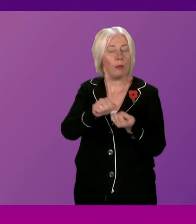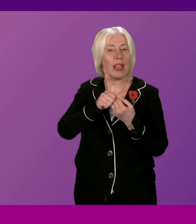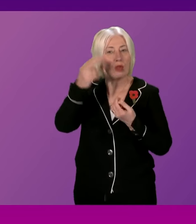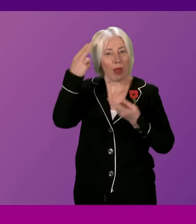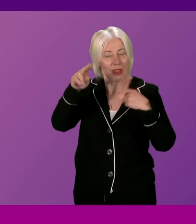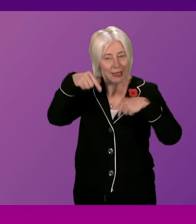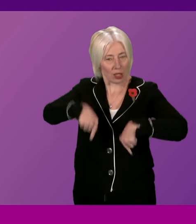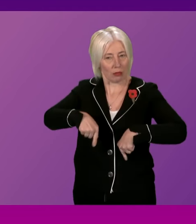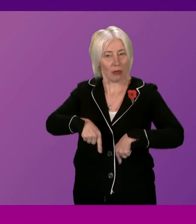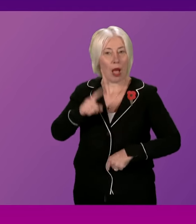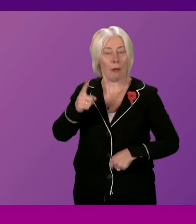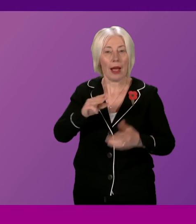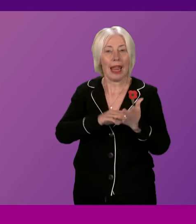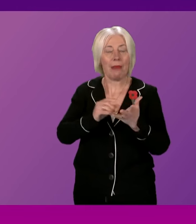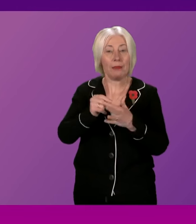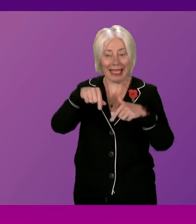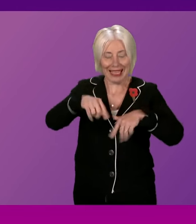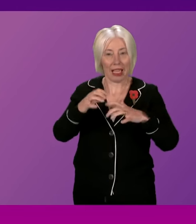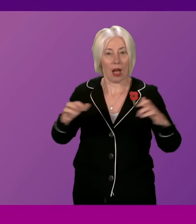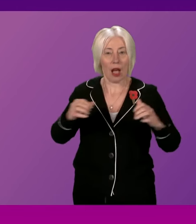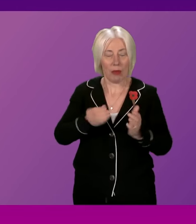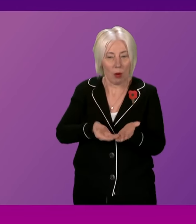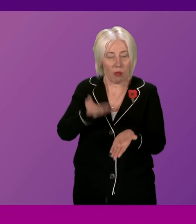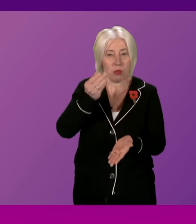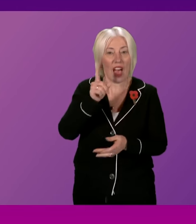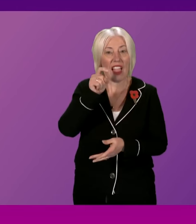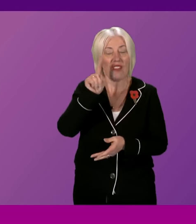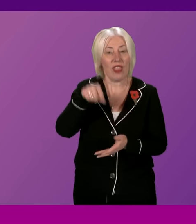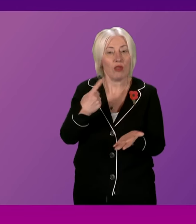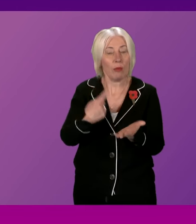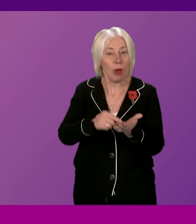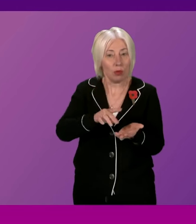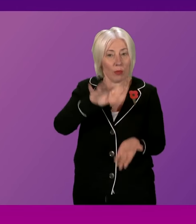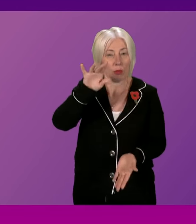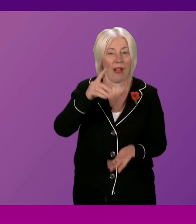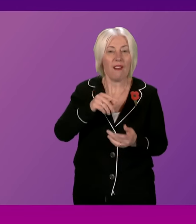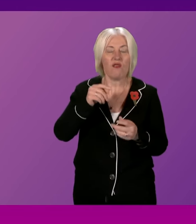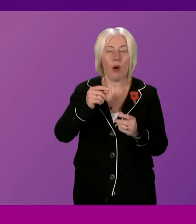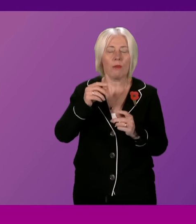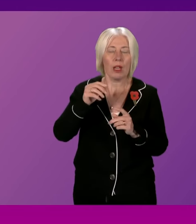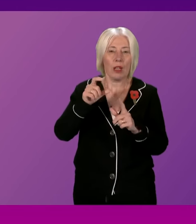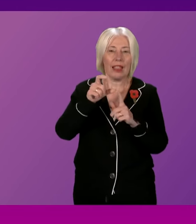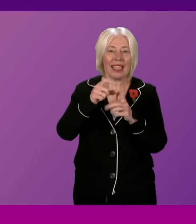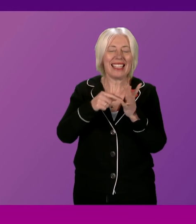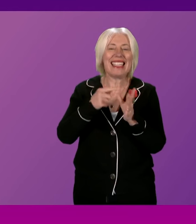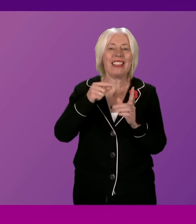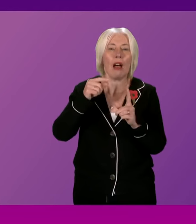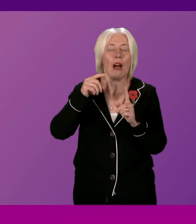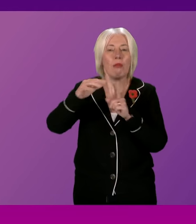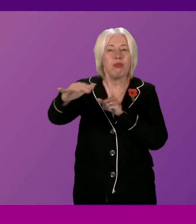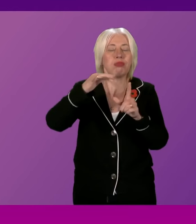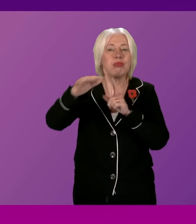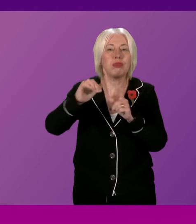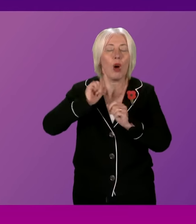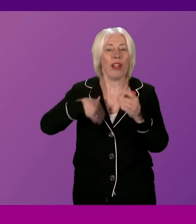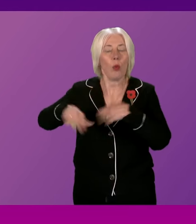reported that an MSP in this chamber racked up a bill of £11,000 through data roaming charges whilst on holiday a tab that has